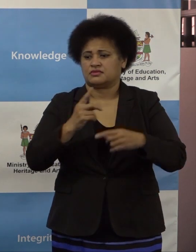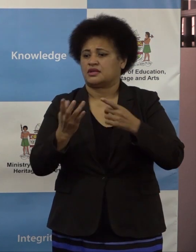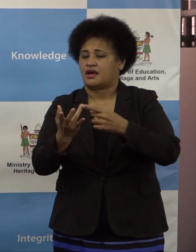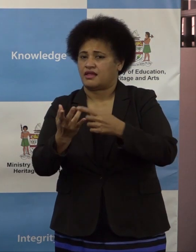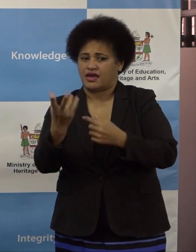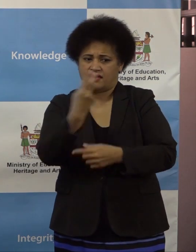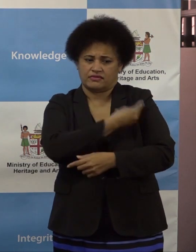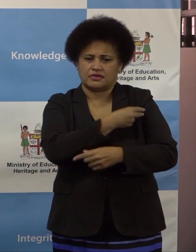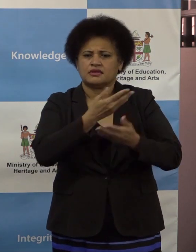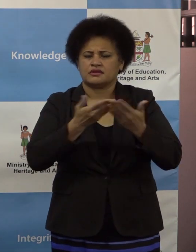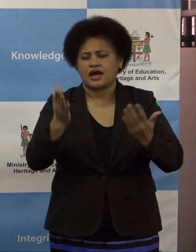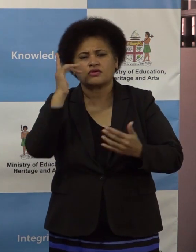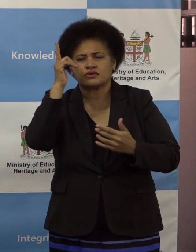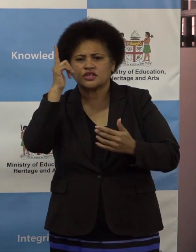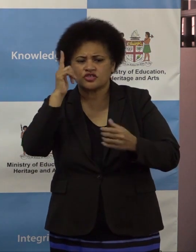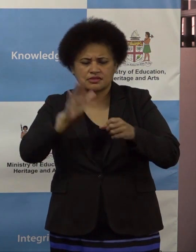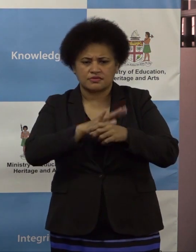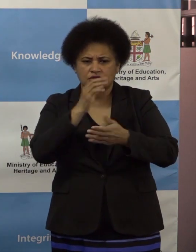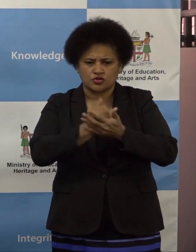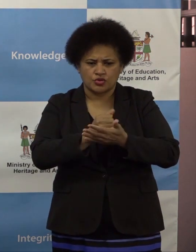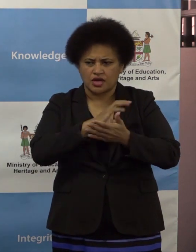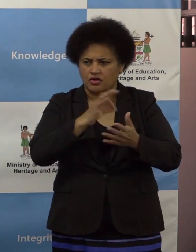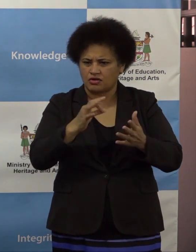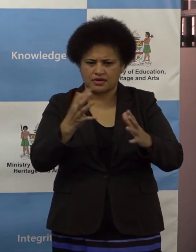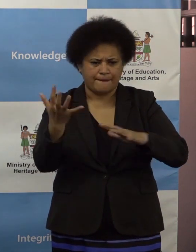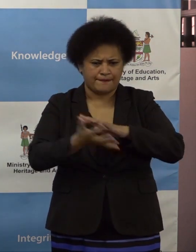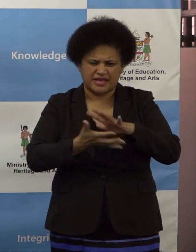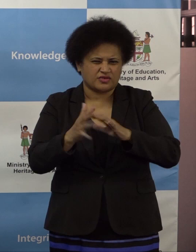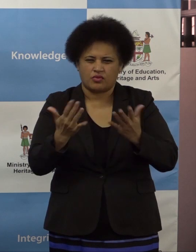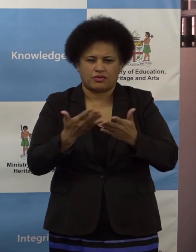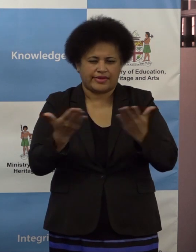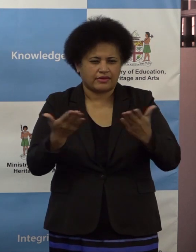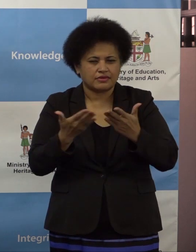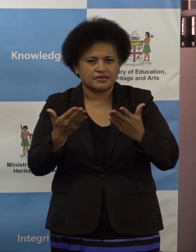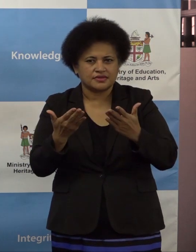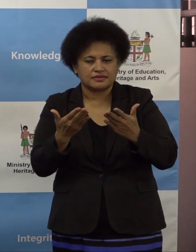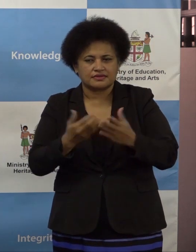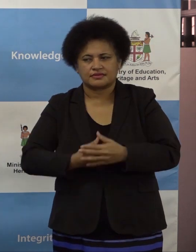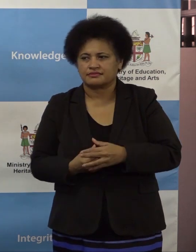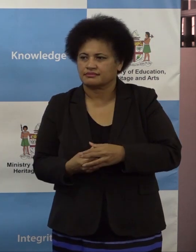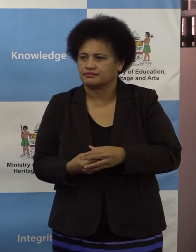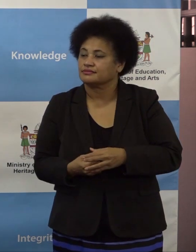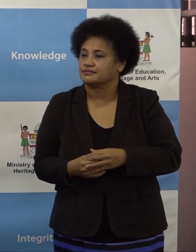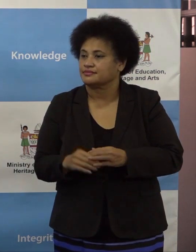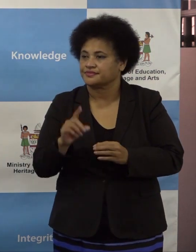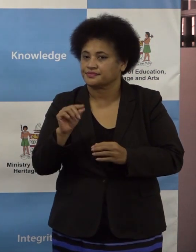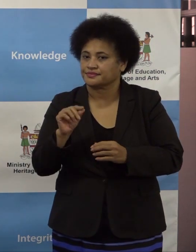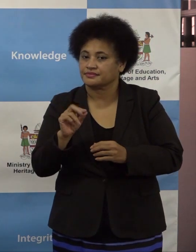the teachers ensure that they don't mix or what sort of measures will be put in place to ensure safety?